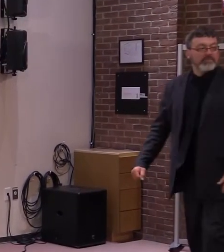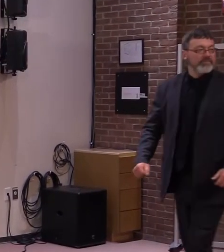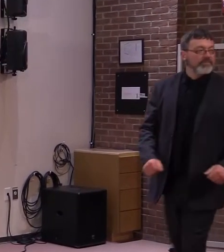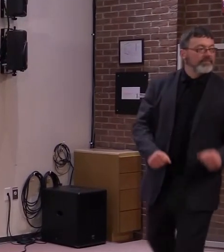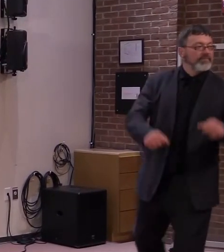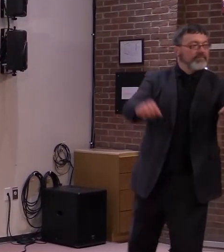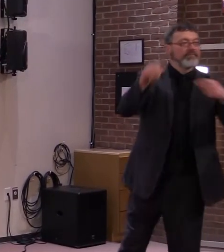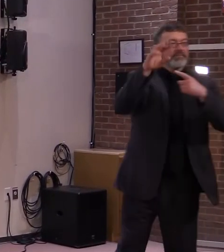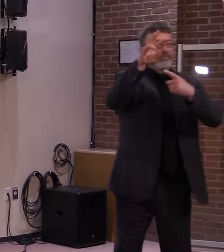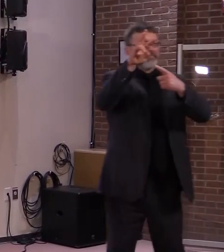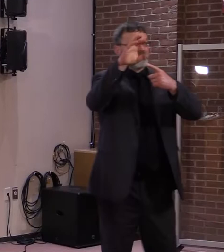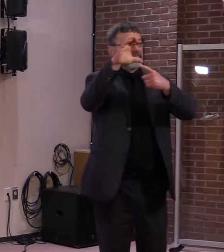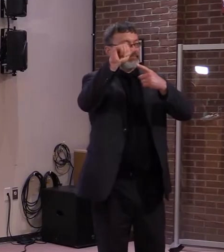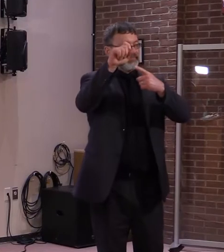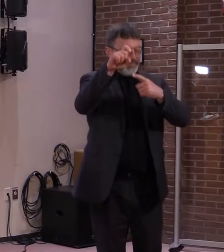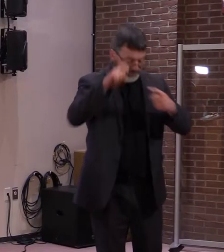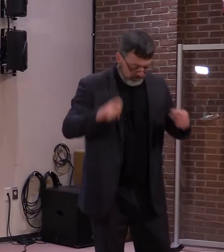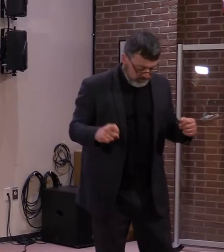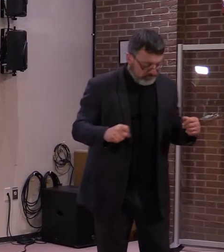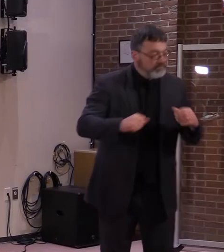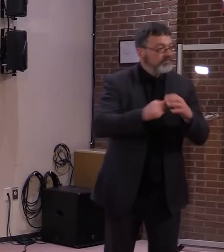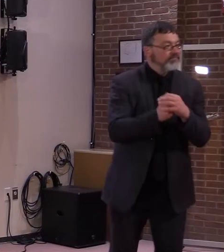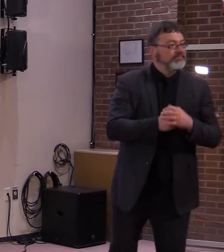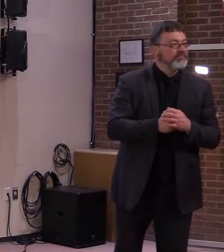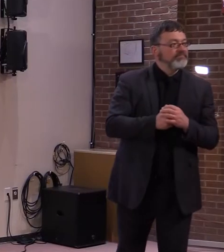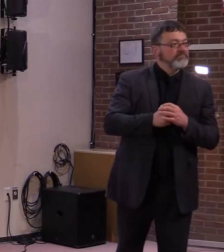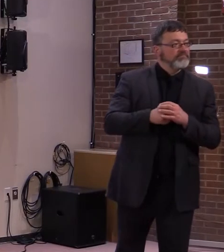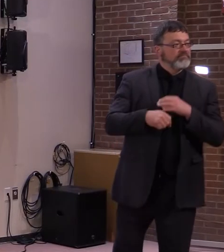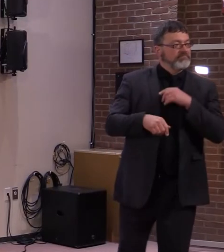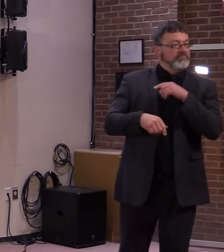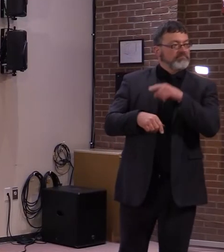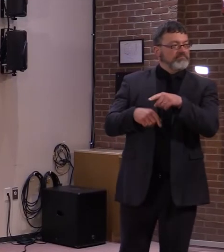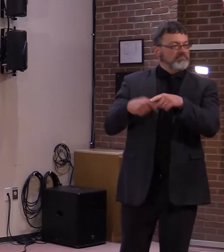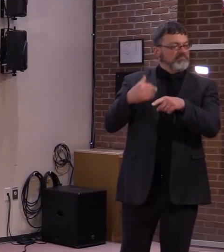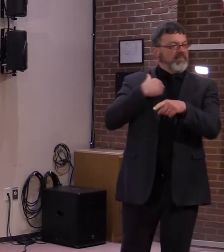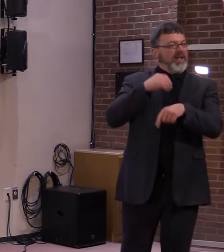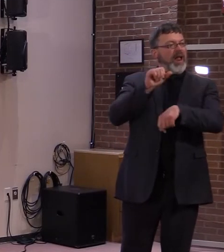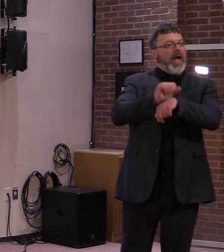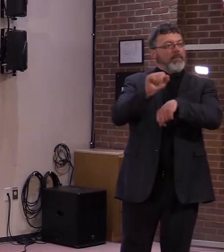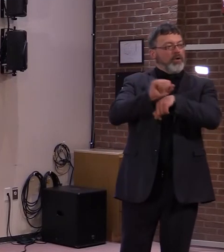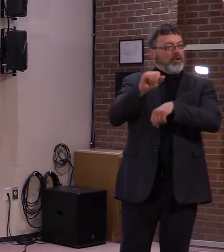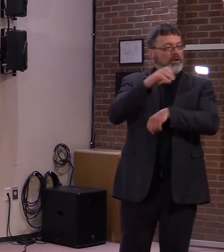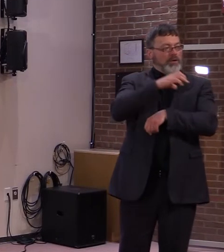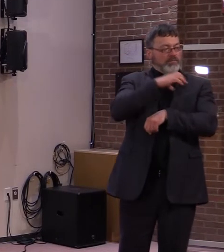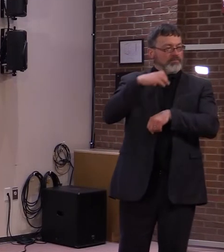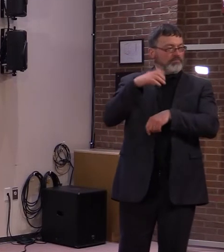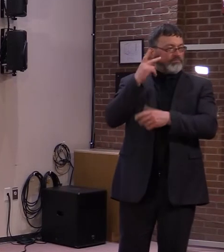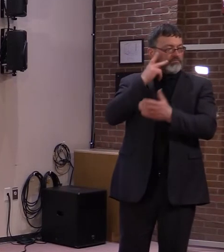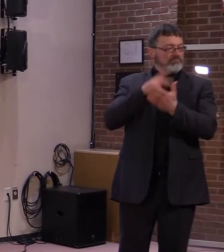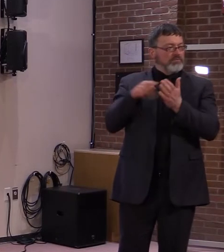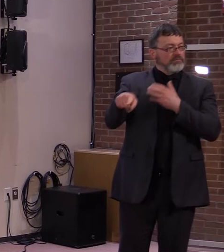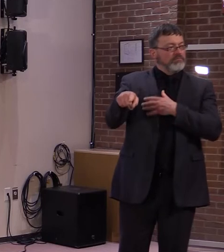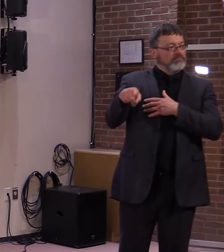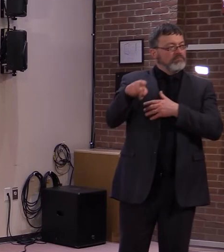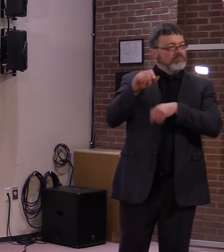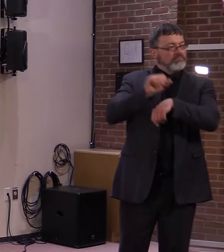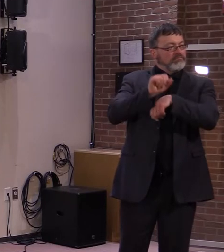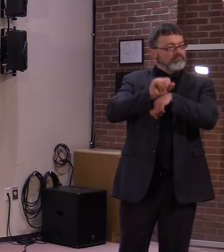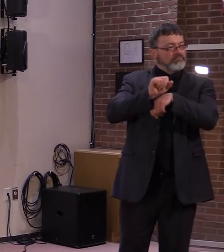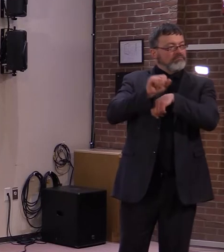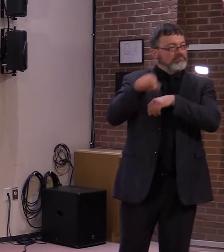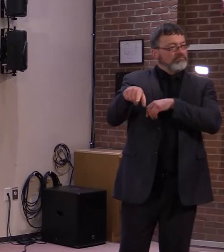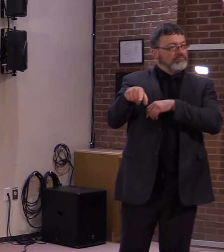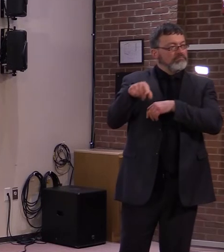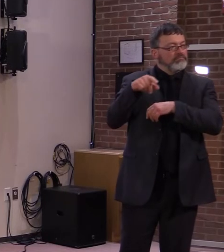My first question is for Commissioner Harrington. We received a tip that there were some technical difficulties going on on the Department of Labor website. The